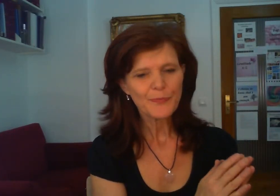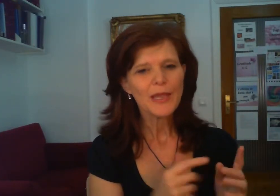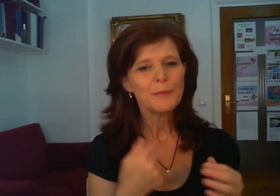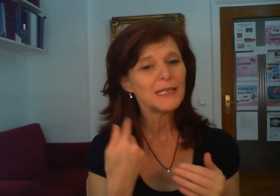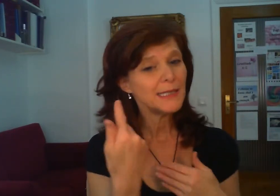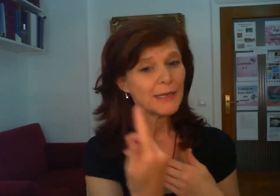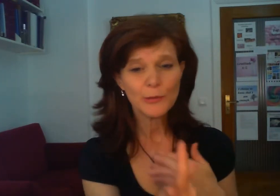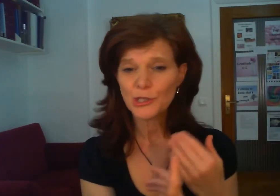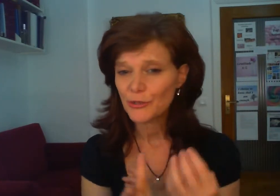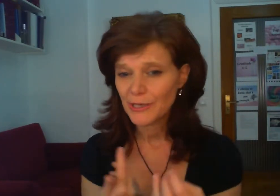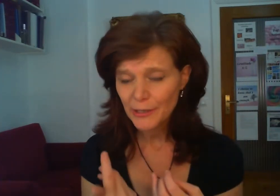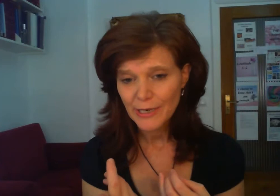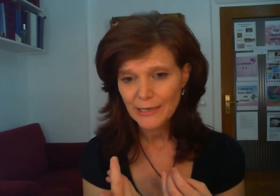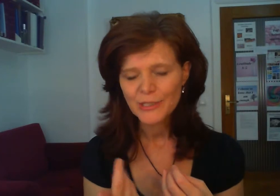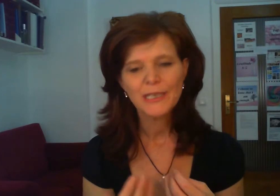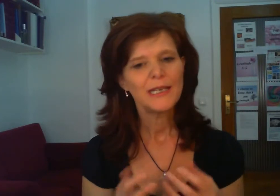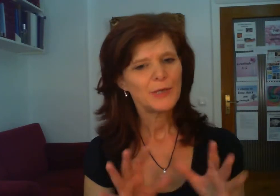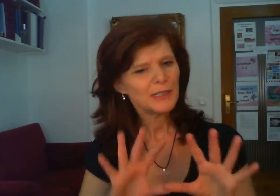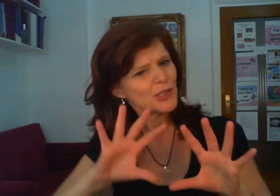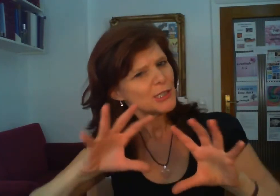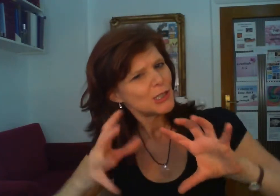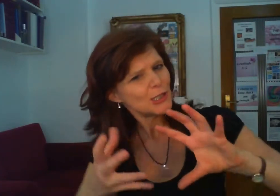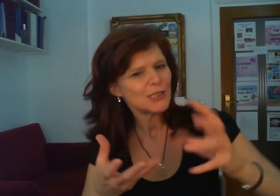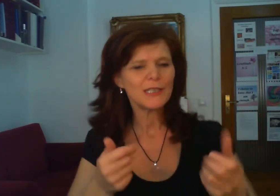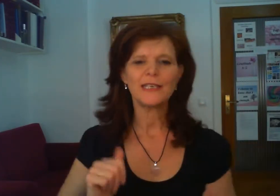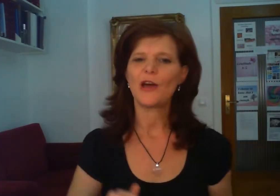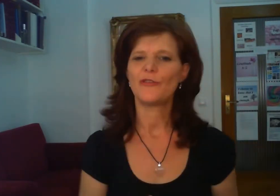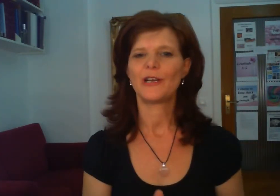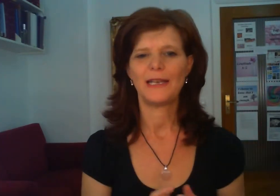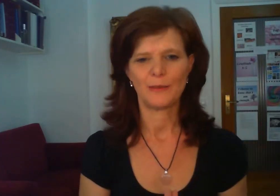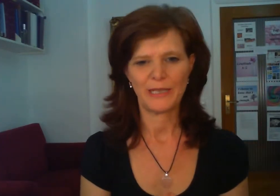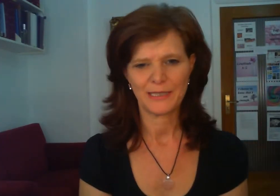because now i want to do another round i'm going to try and turn it over a little bit